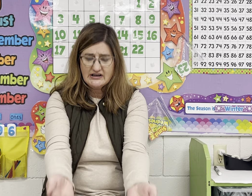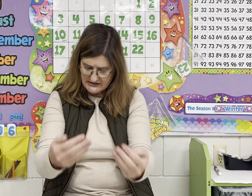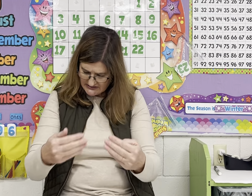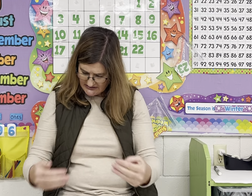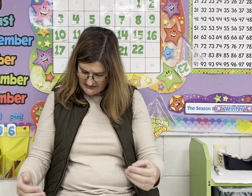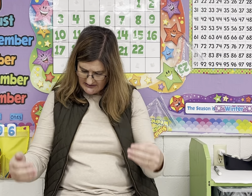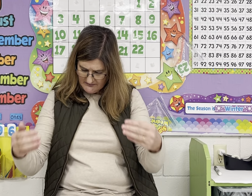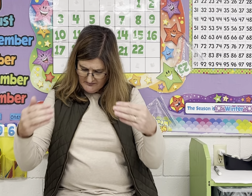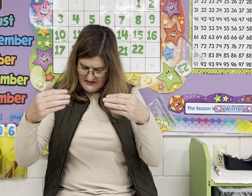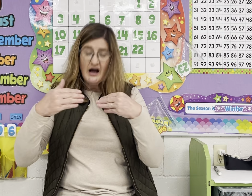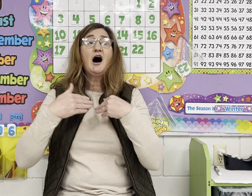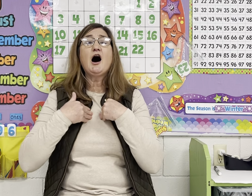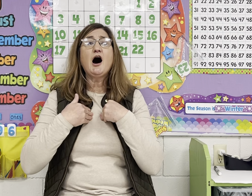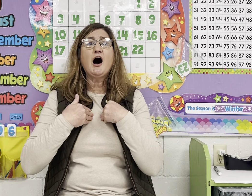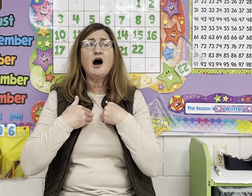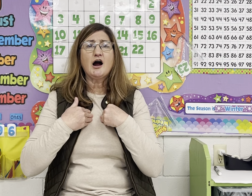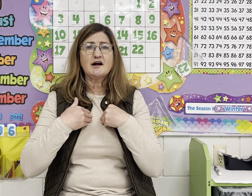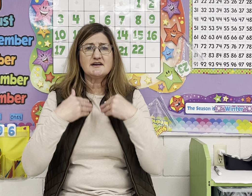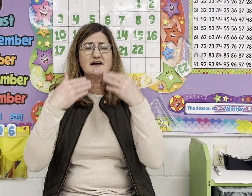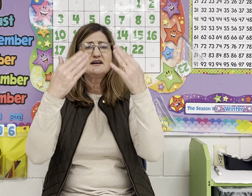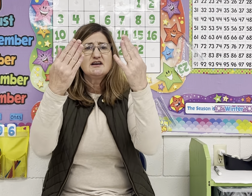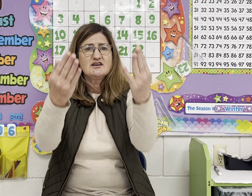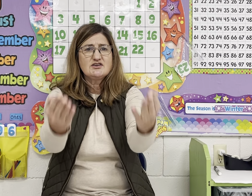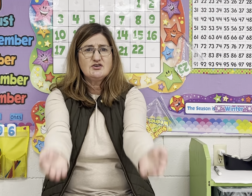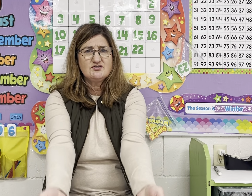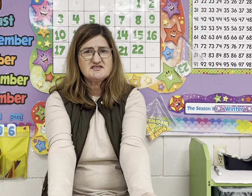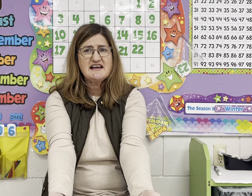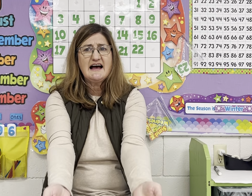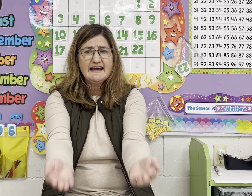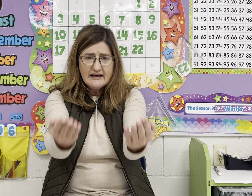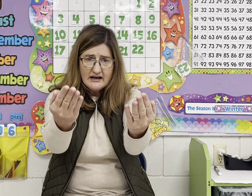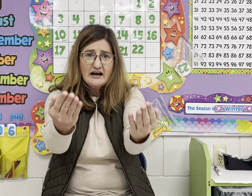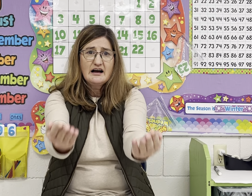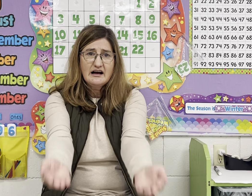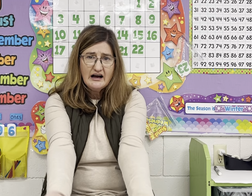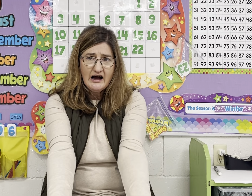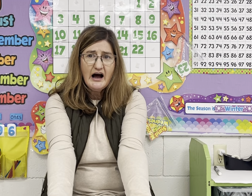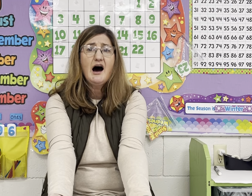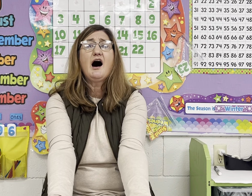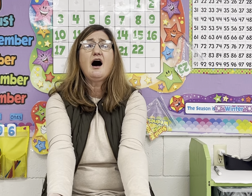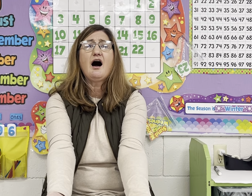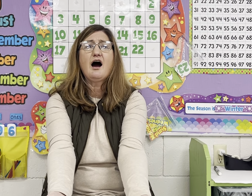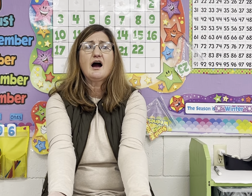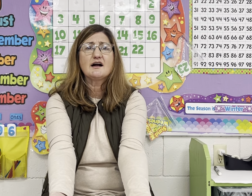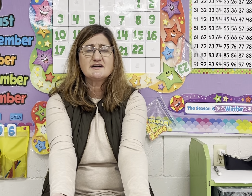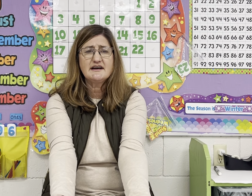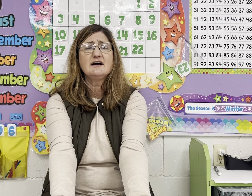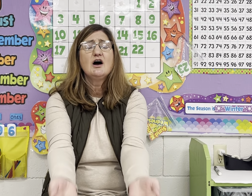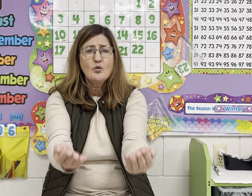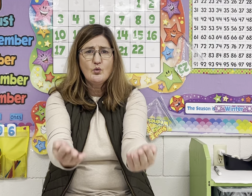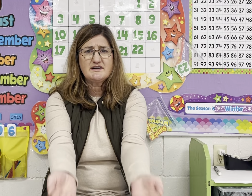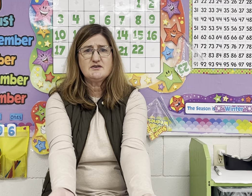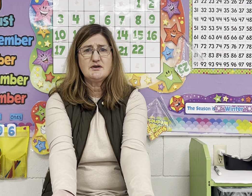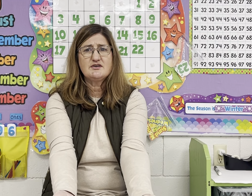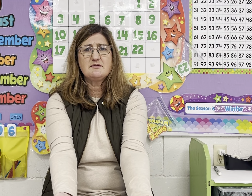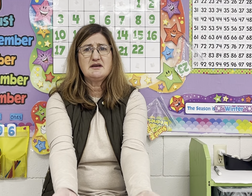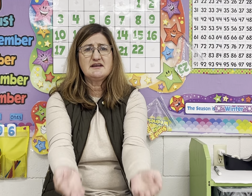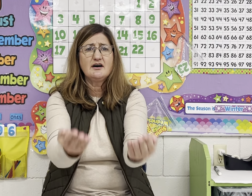Hard. Hard. You say hard. What do you hear in the middle?